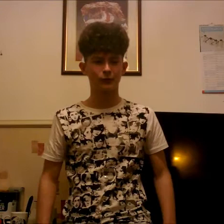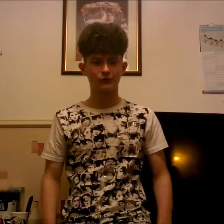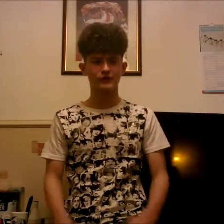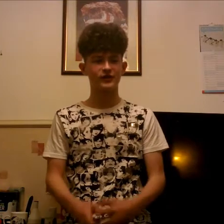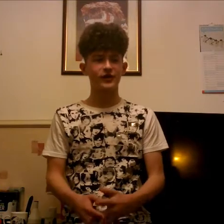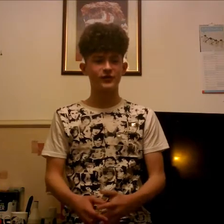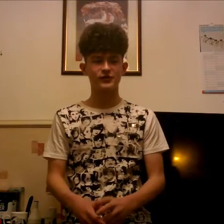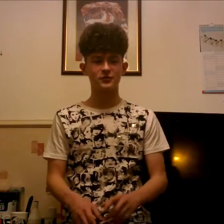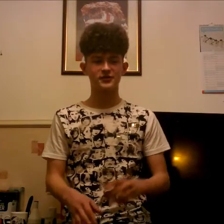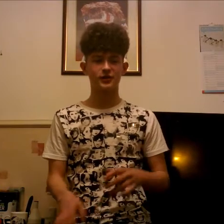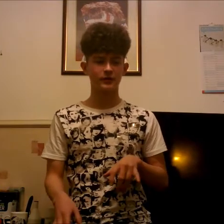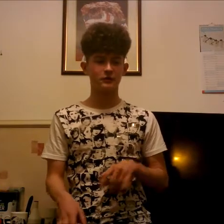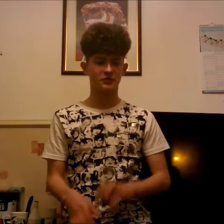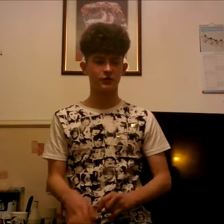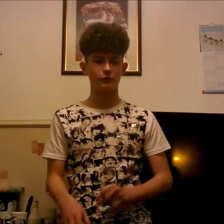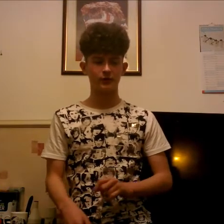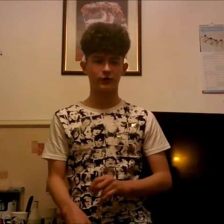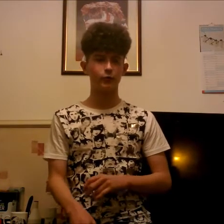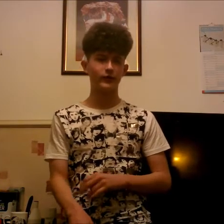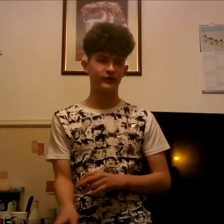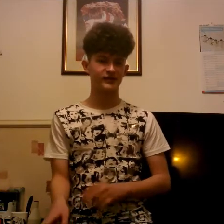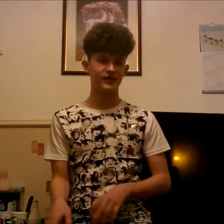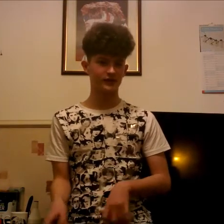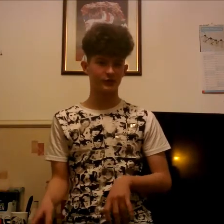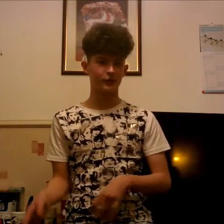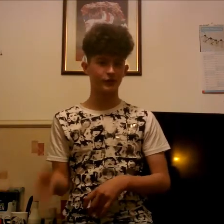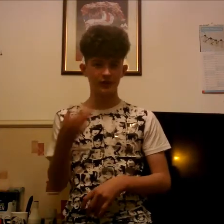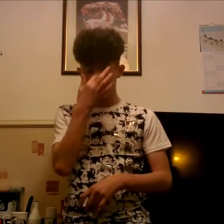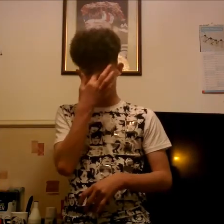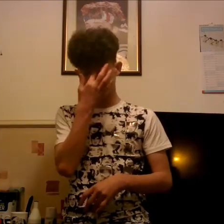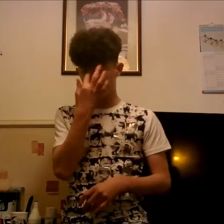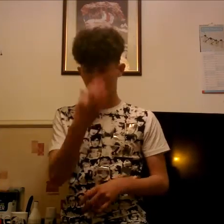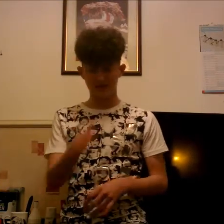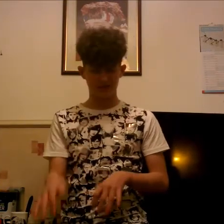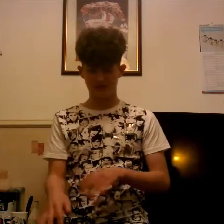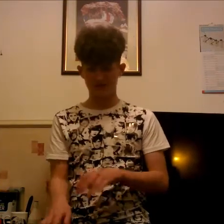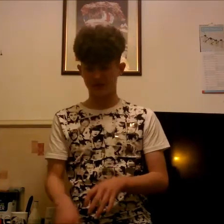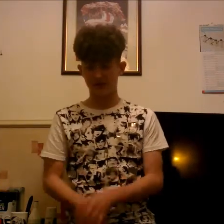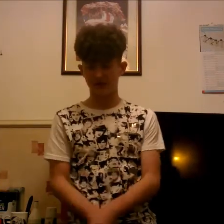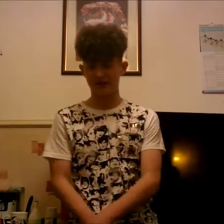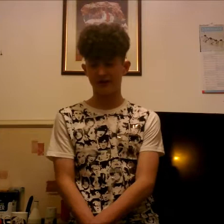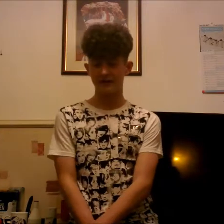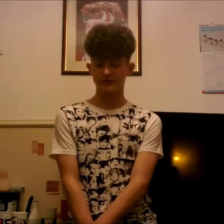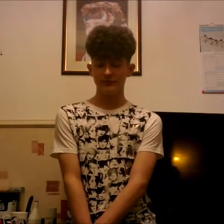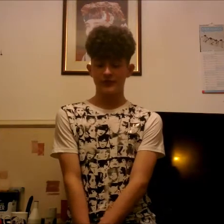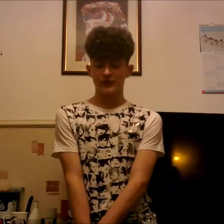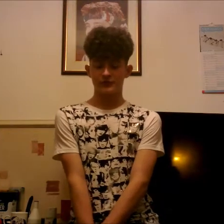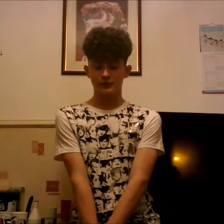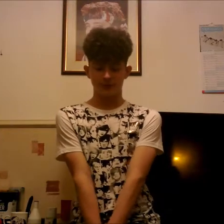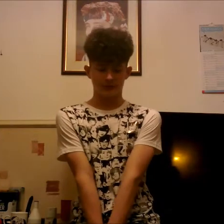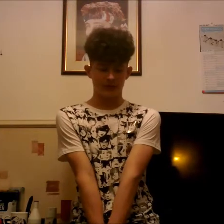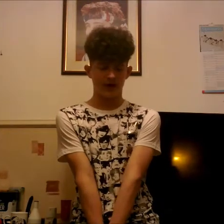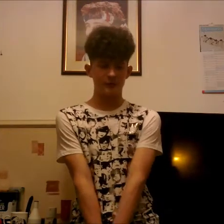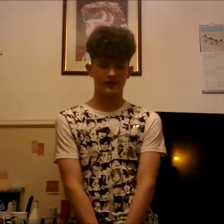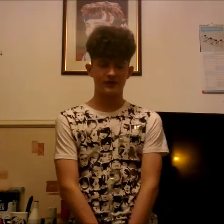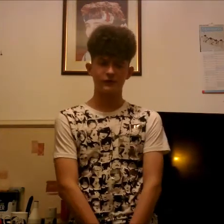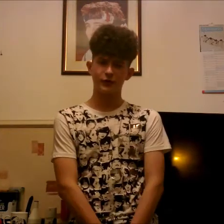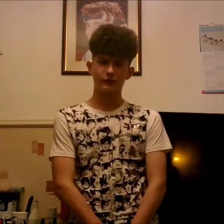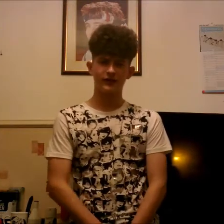know just used to always sit up there it was cool but cool bit to sit in the summer just yeah just to chill and that so i was seven year old at the